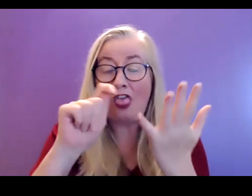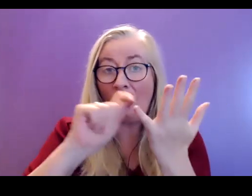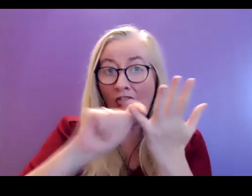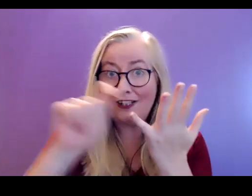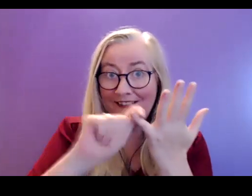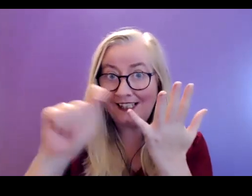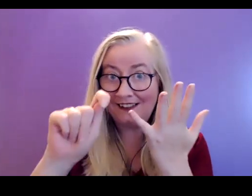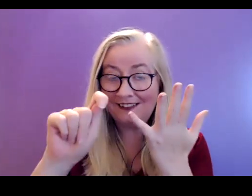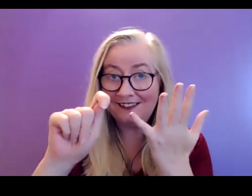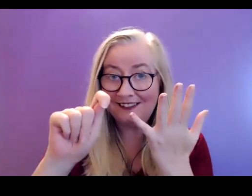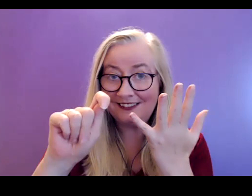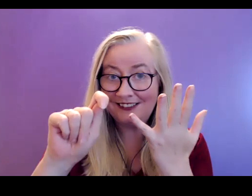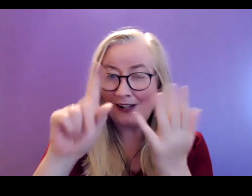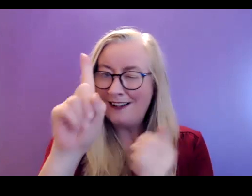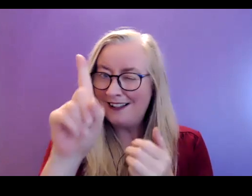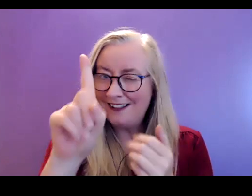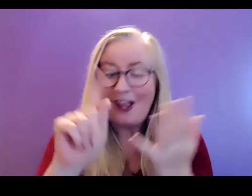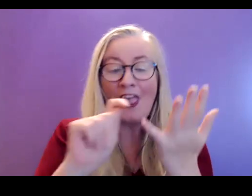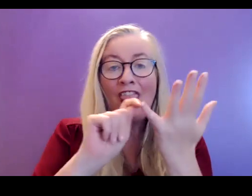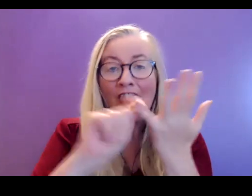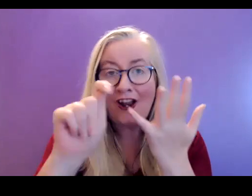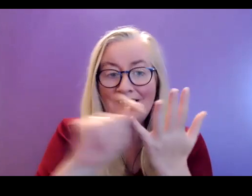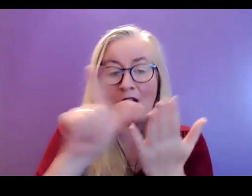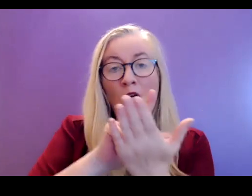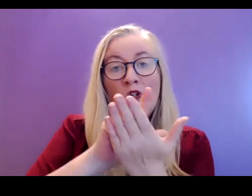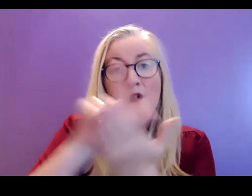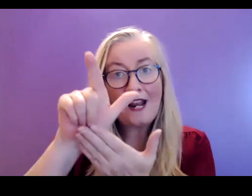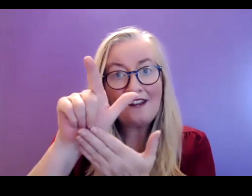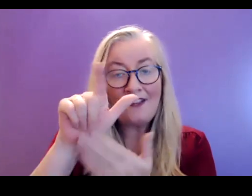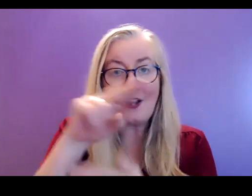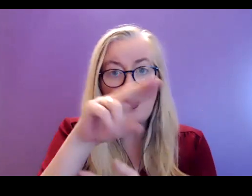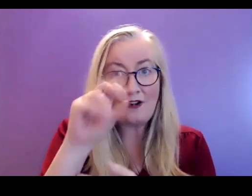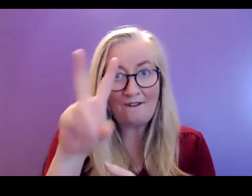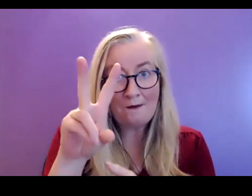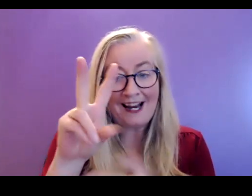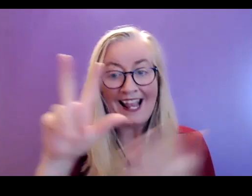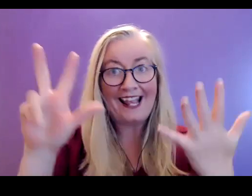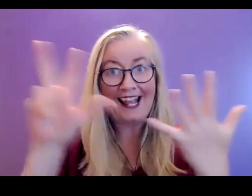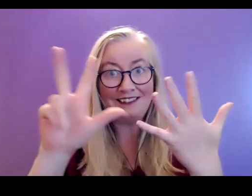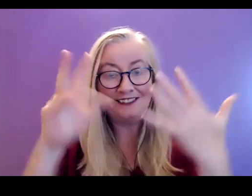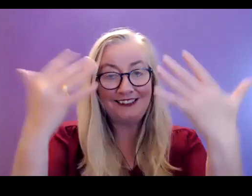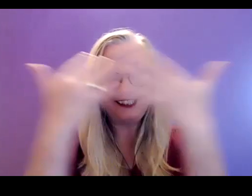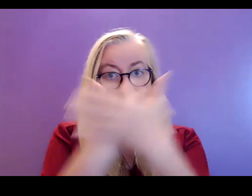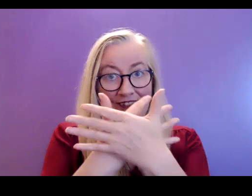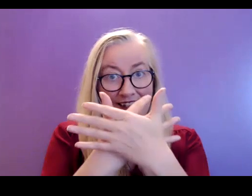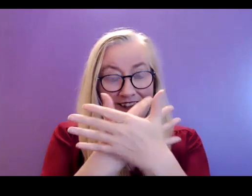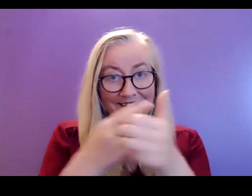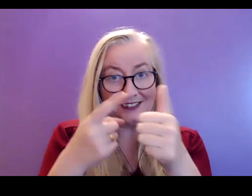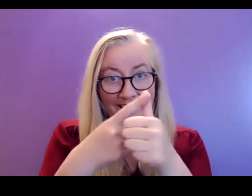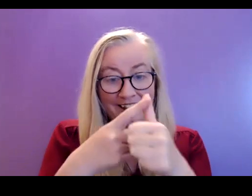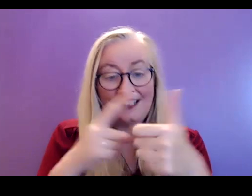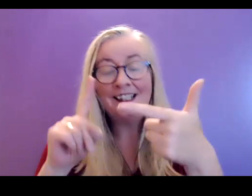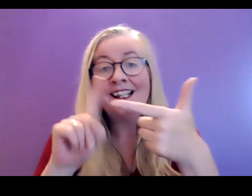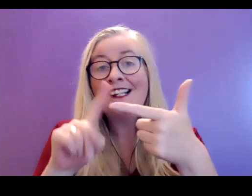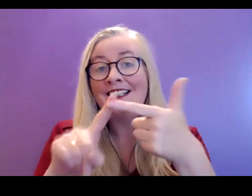let me check this, Thursday the 12th of November at 8 p.m. The second